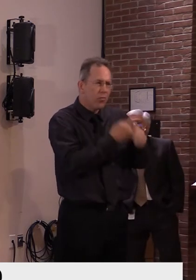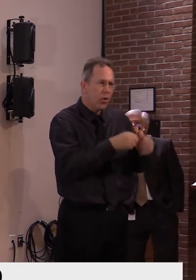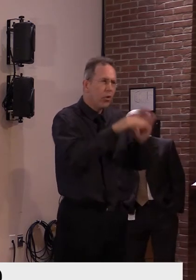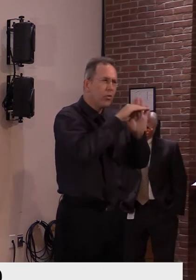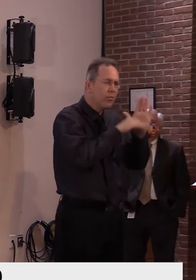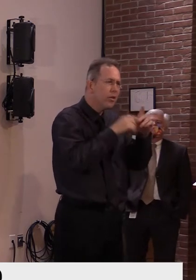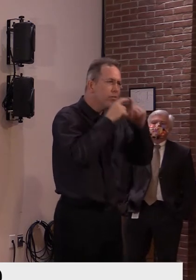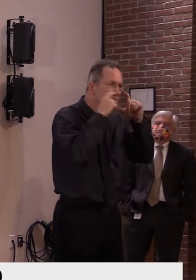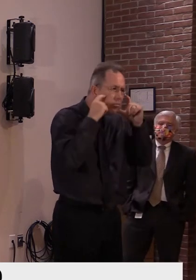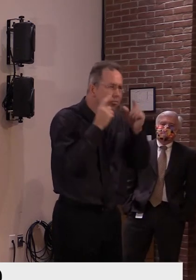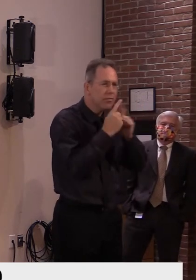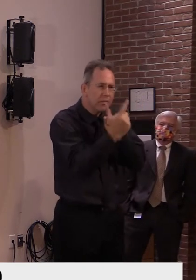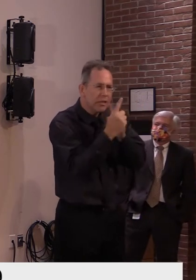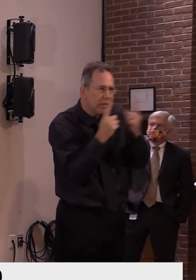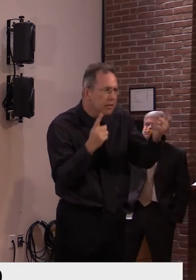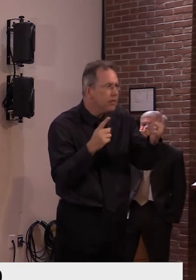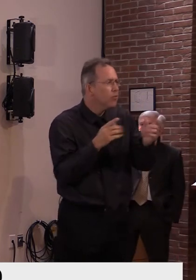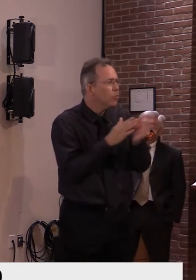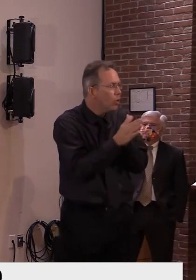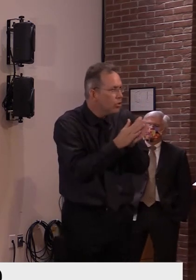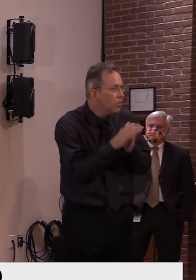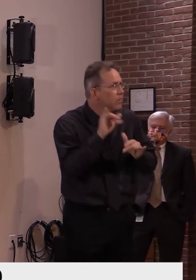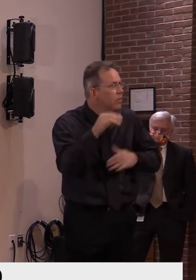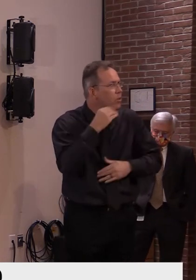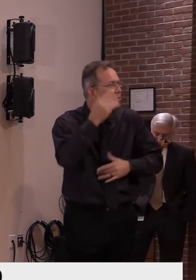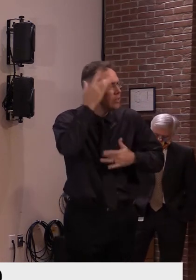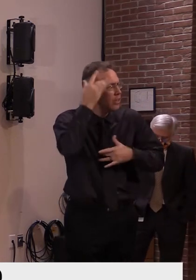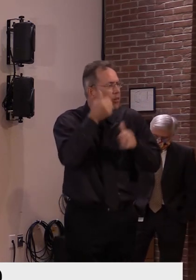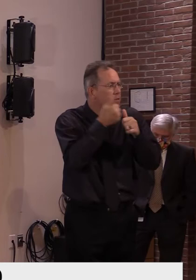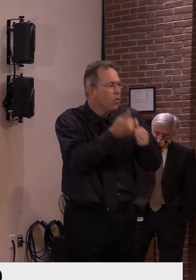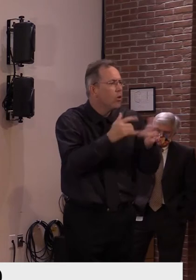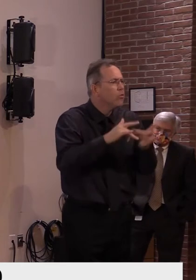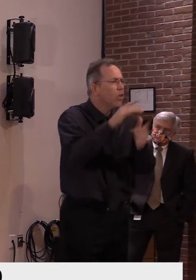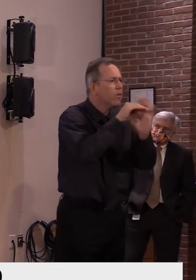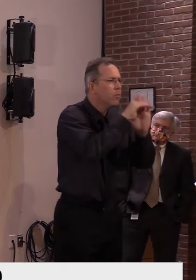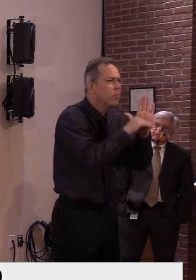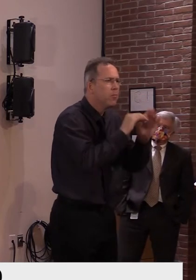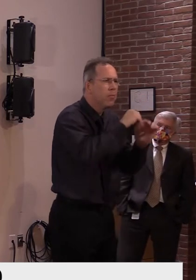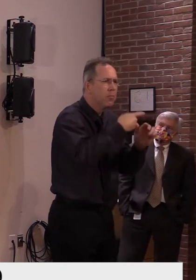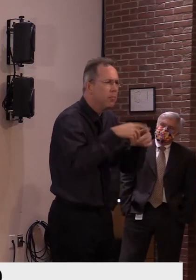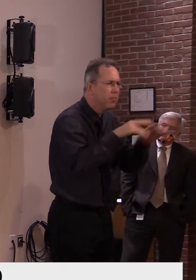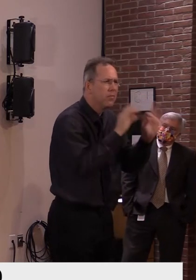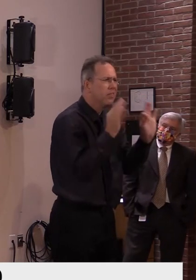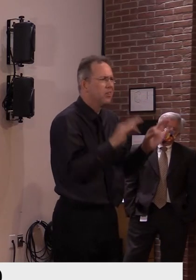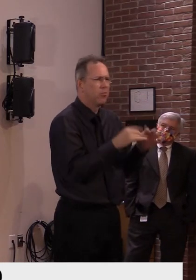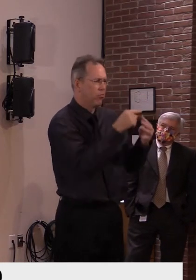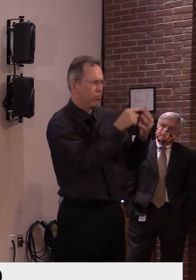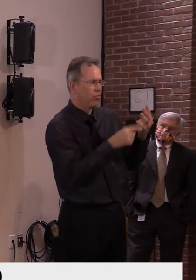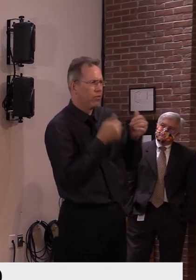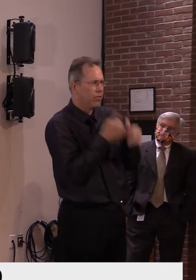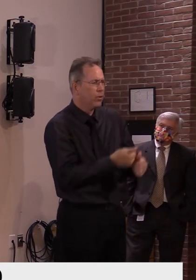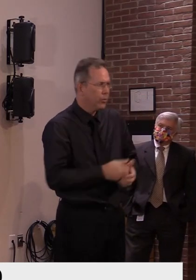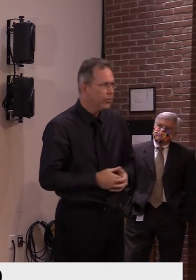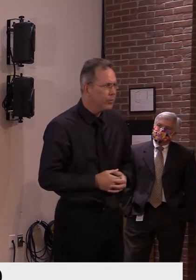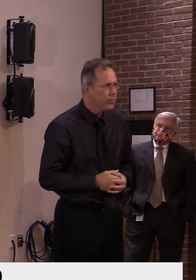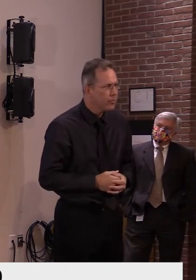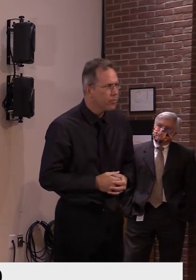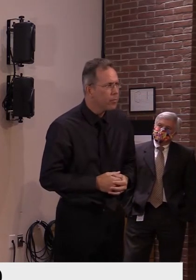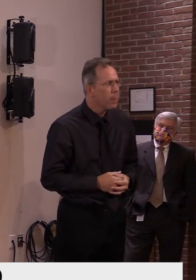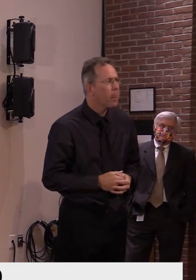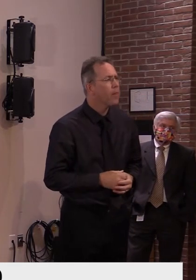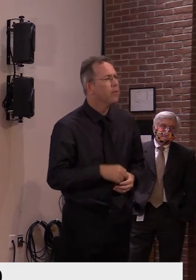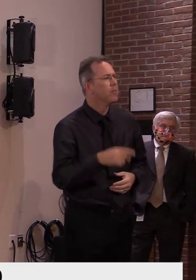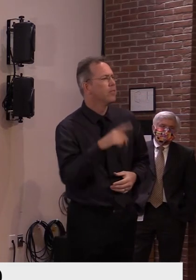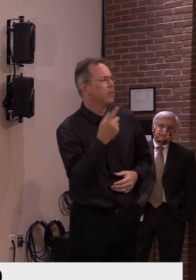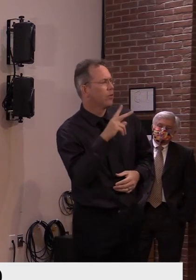reality than what's forecasted. In terms of your second question about regional data, we definitely have, you know, information. We look at it on a county by